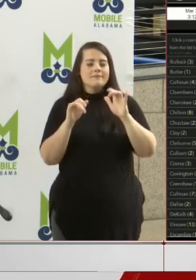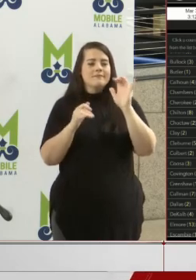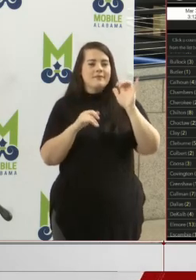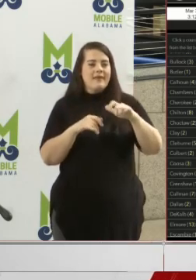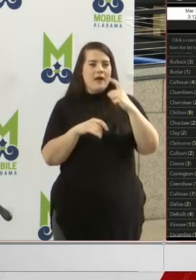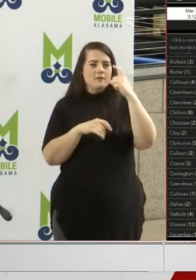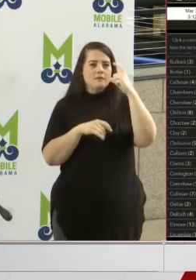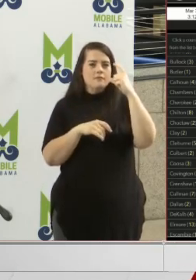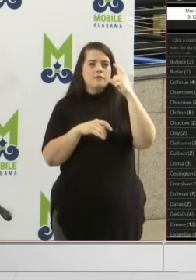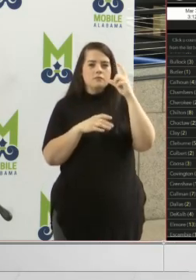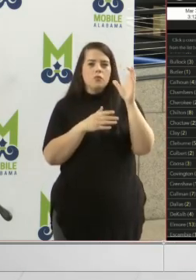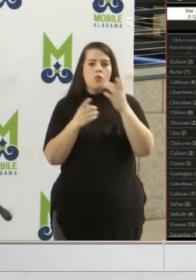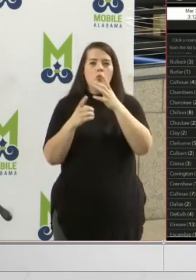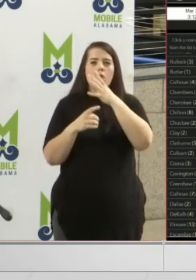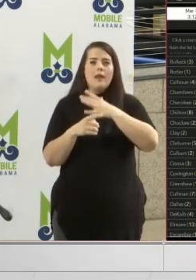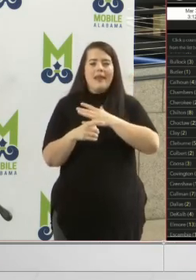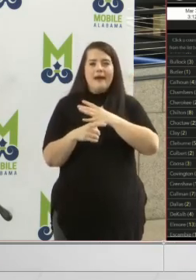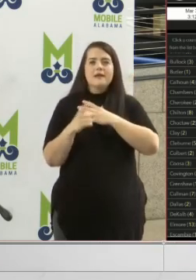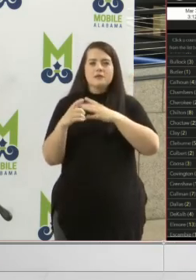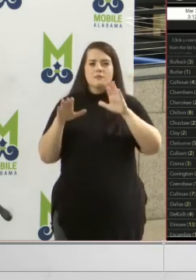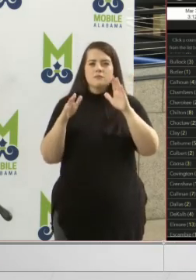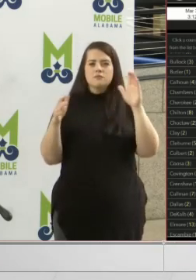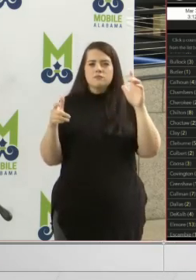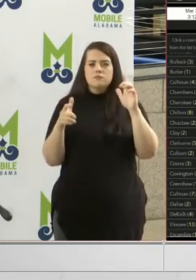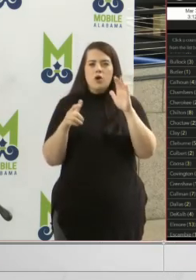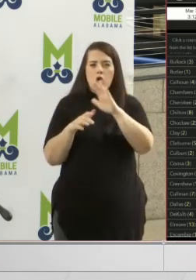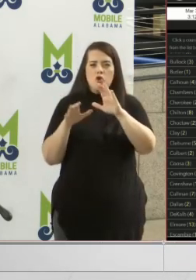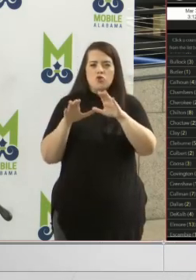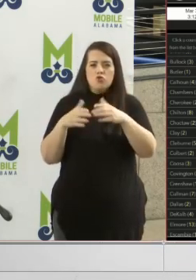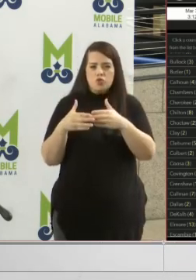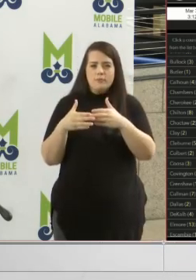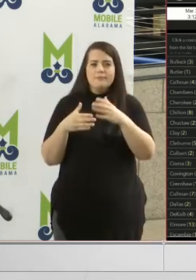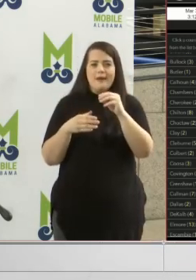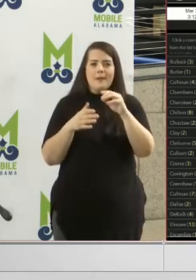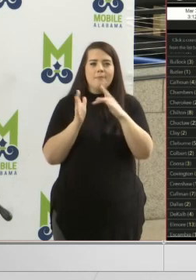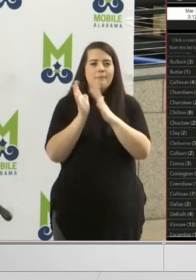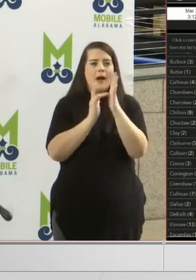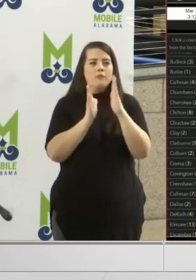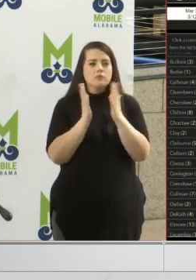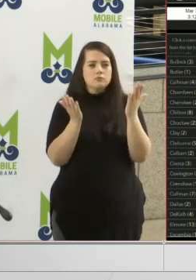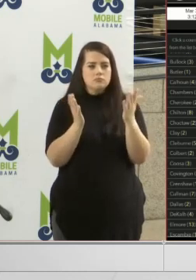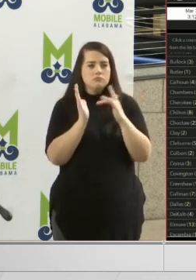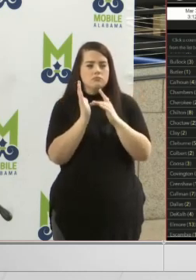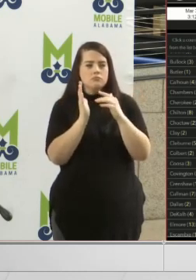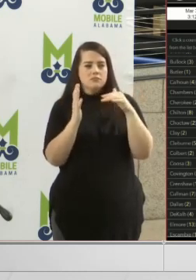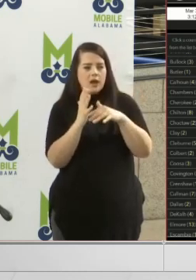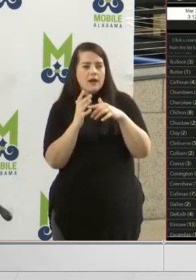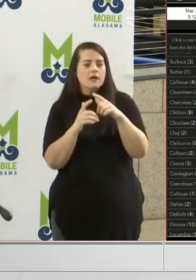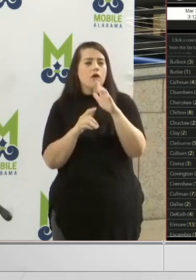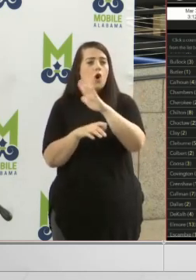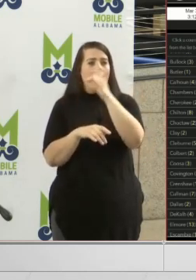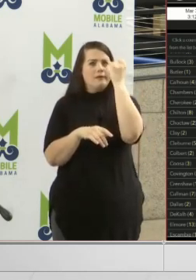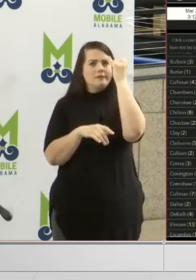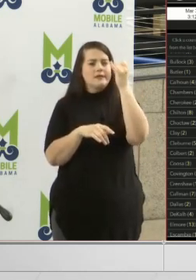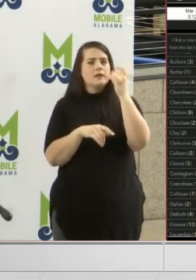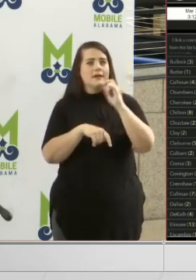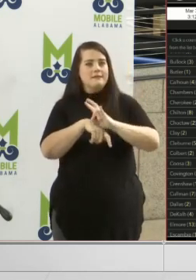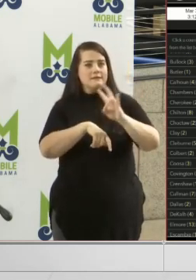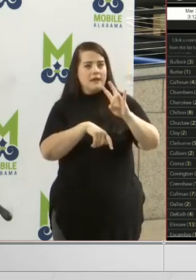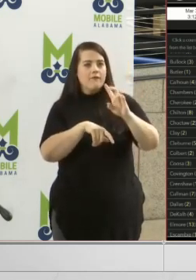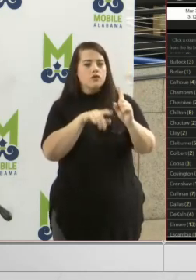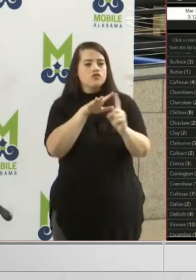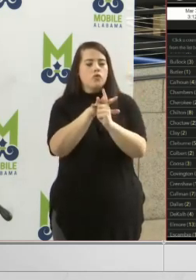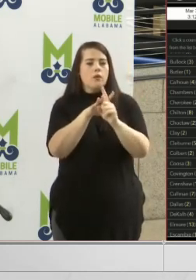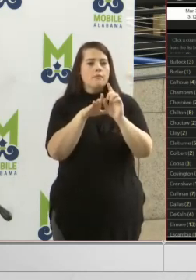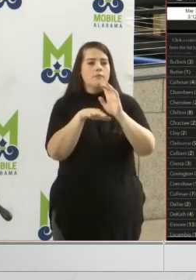I think, one lady and maybe a small group in her Bible study. And the idea was to, at 7 o'clock, show